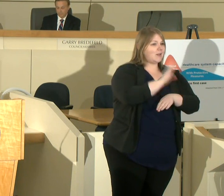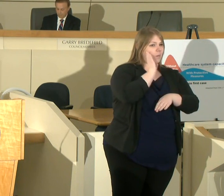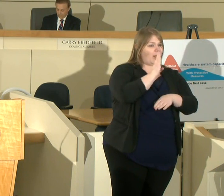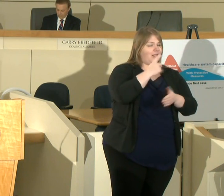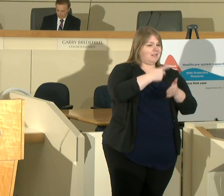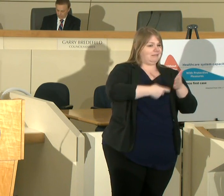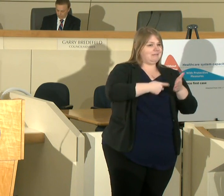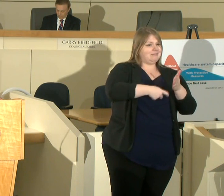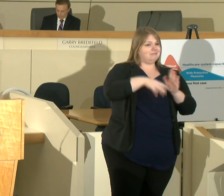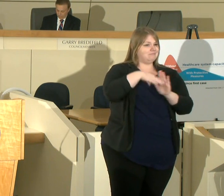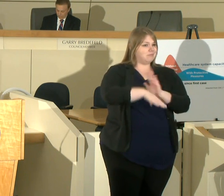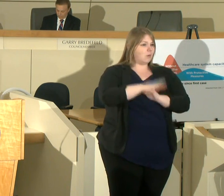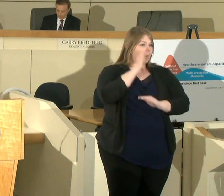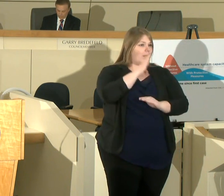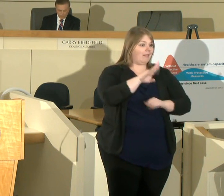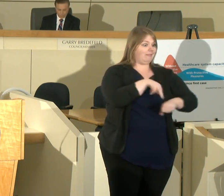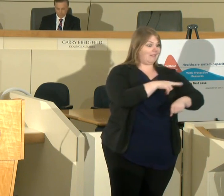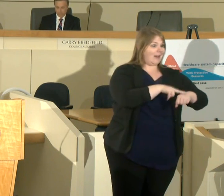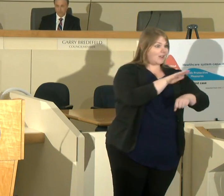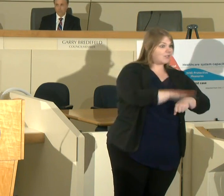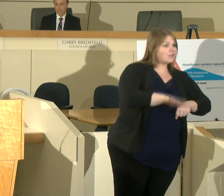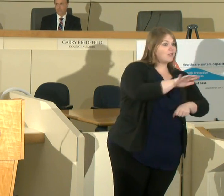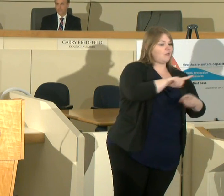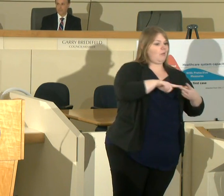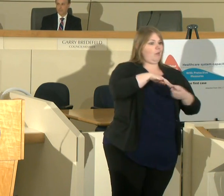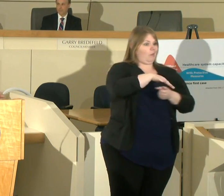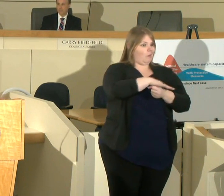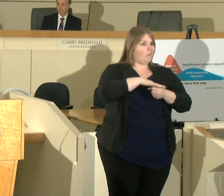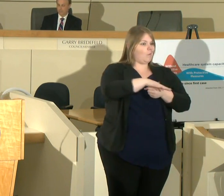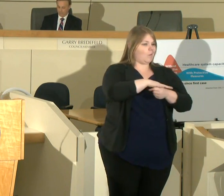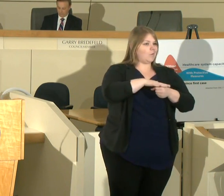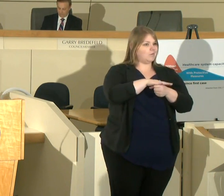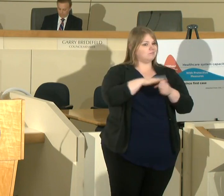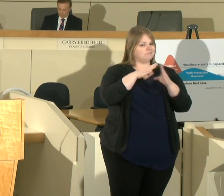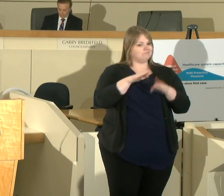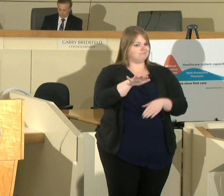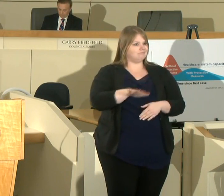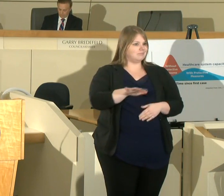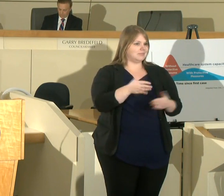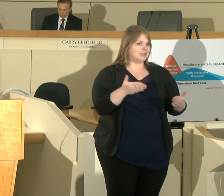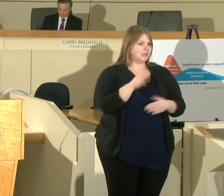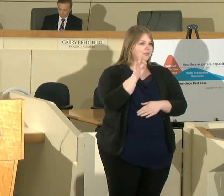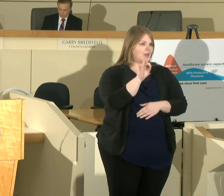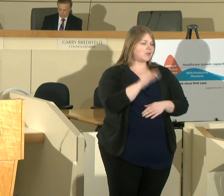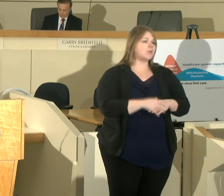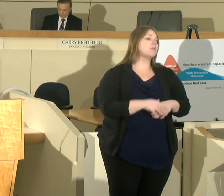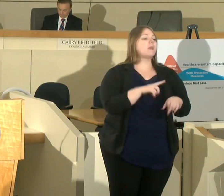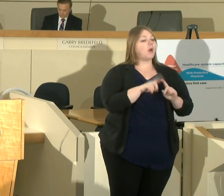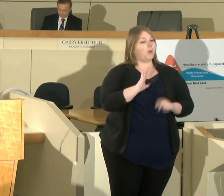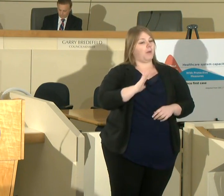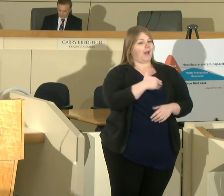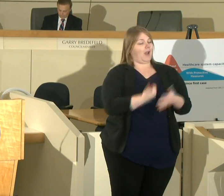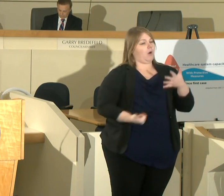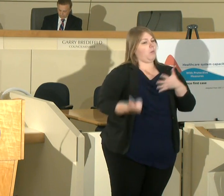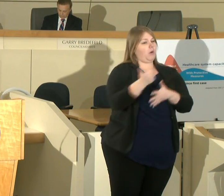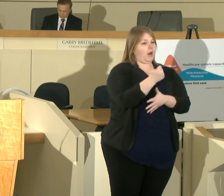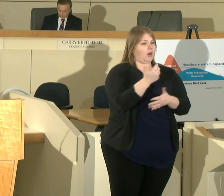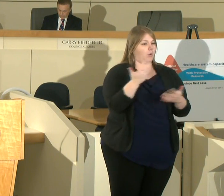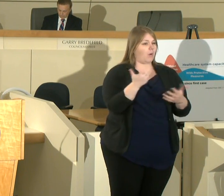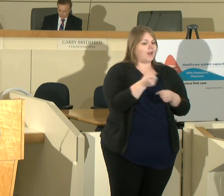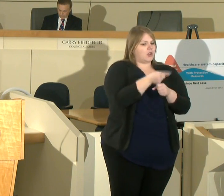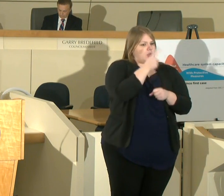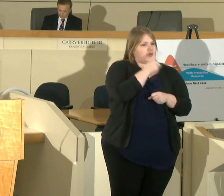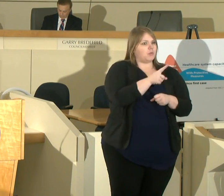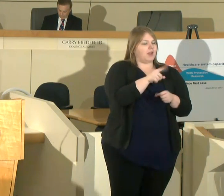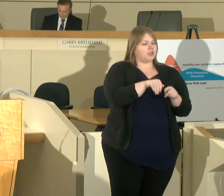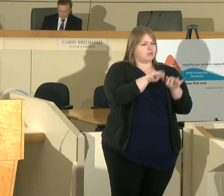at the national local and in our neighborhoods but our priority is to ensure that pandemic does not result in